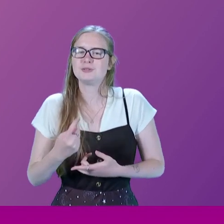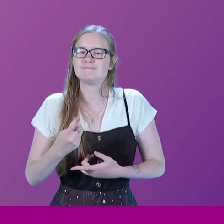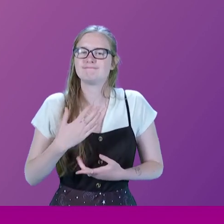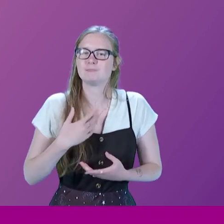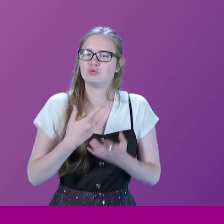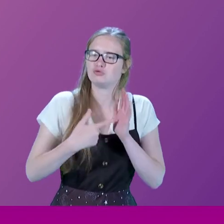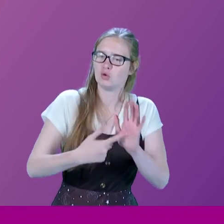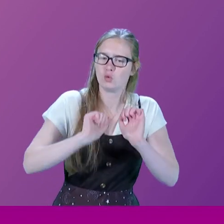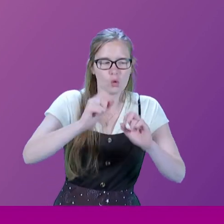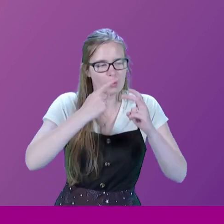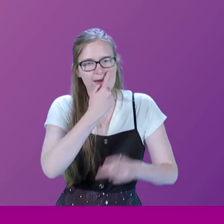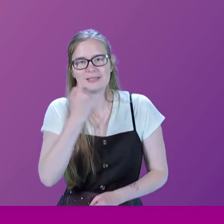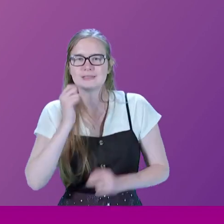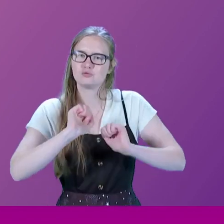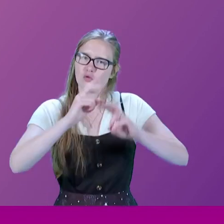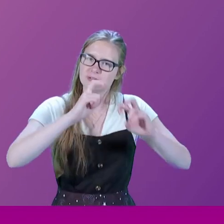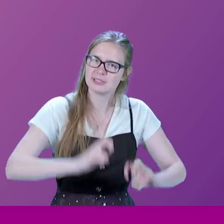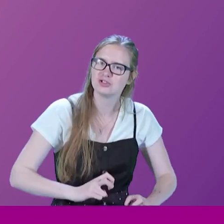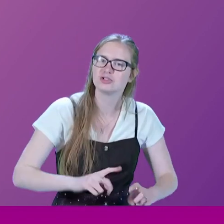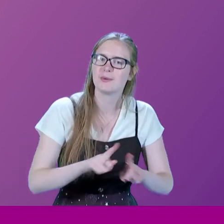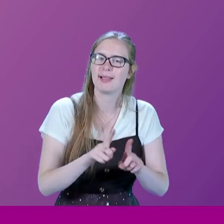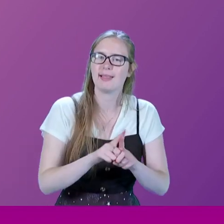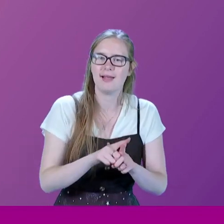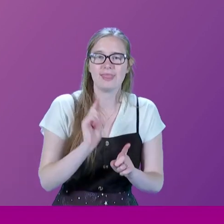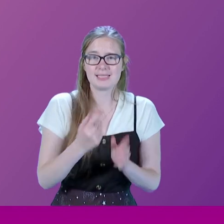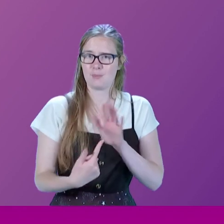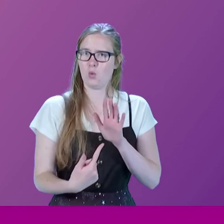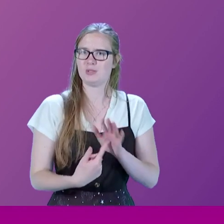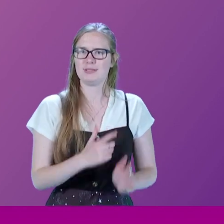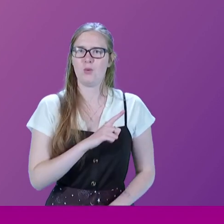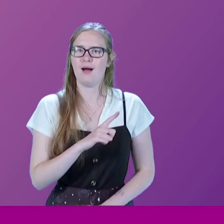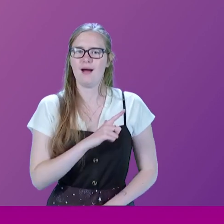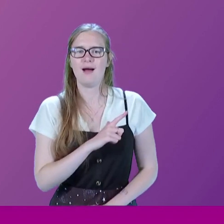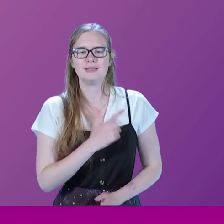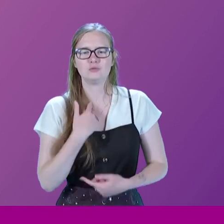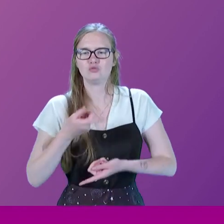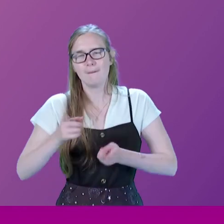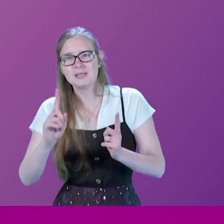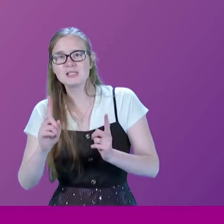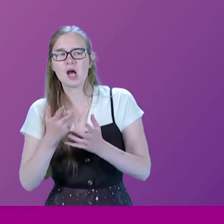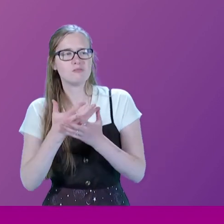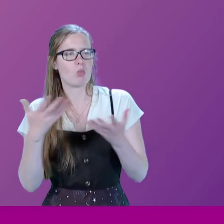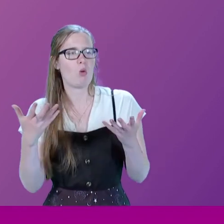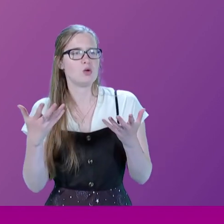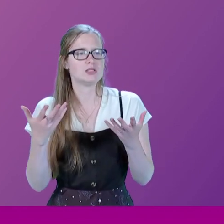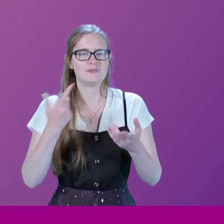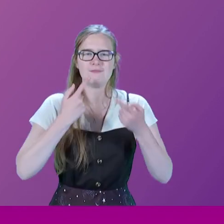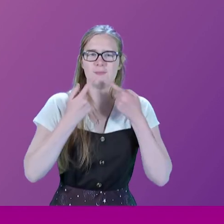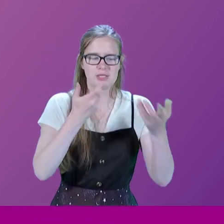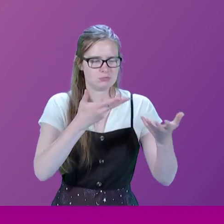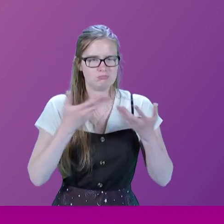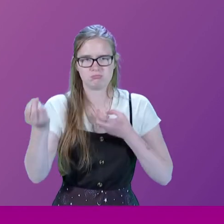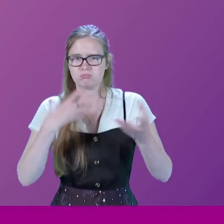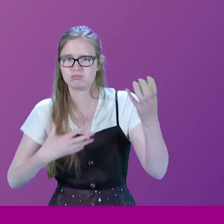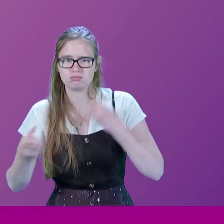evidence, your own research. And, and that's important because, you know, as a minister, you will get lots of bits of information